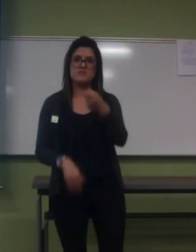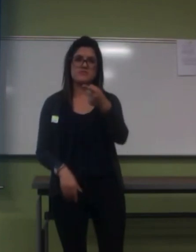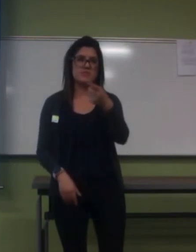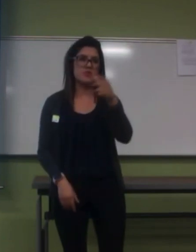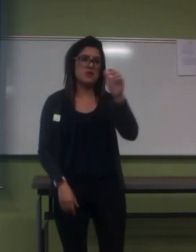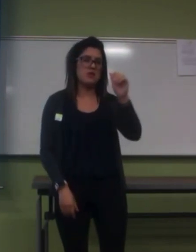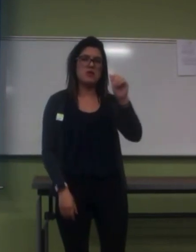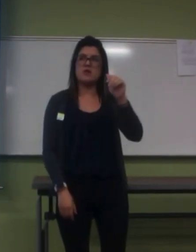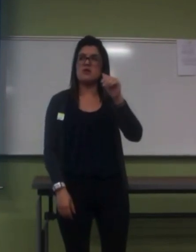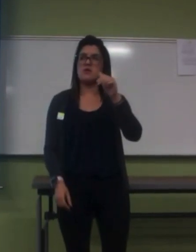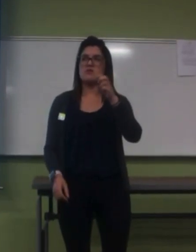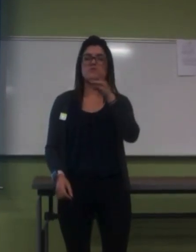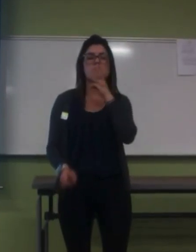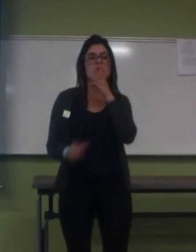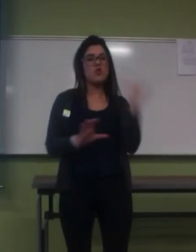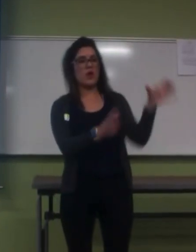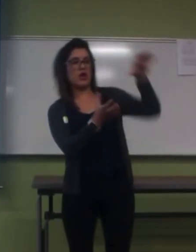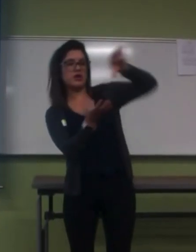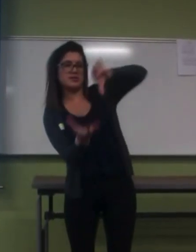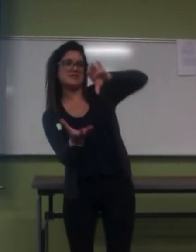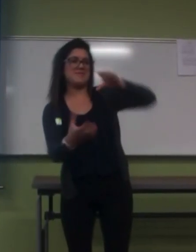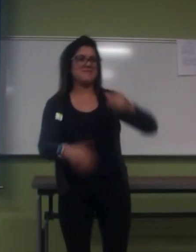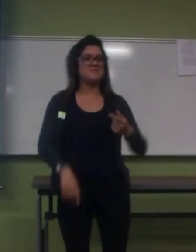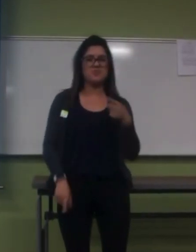I'm an Aquarian. Awesome. Awesome.